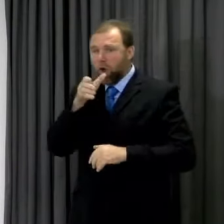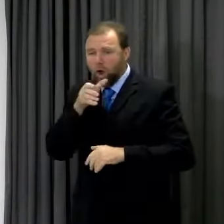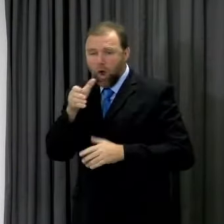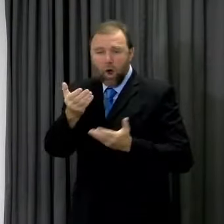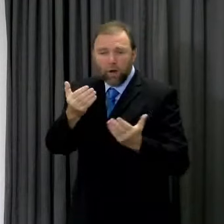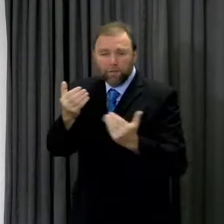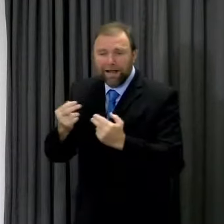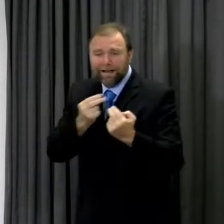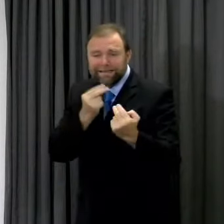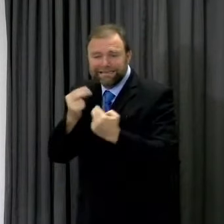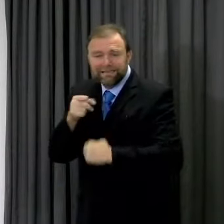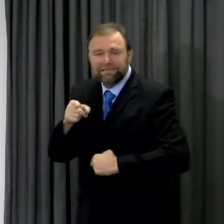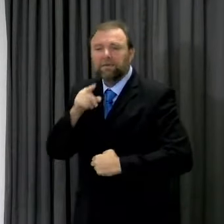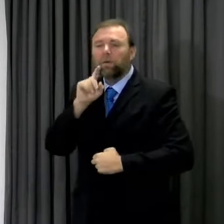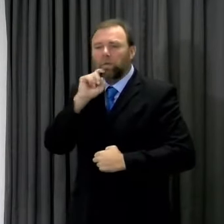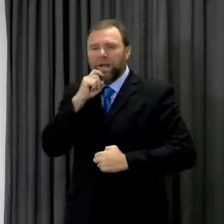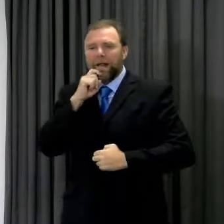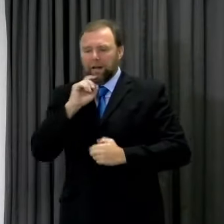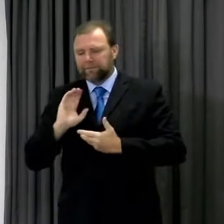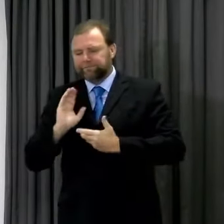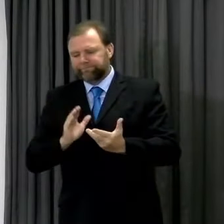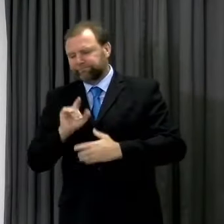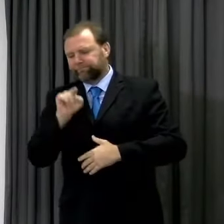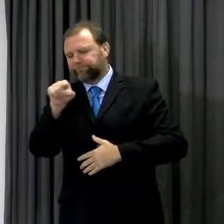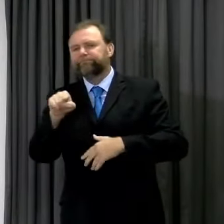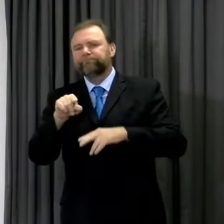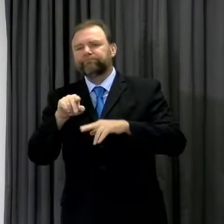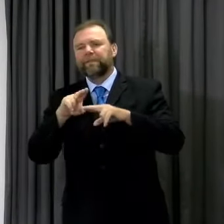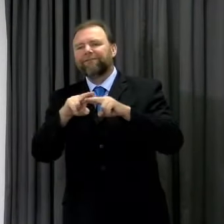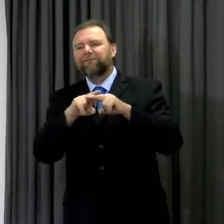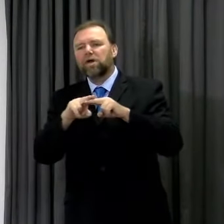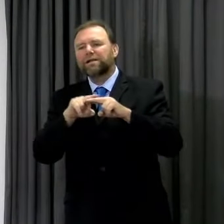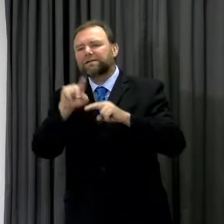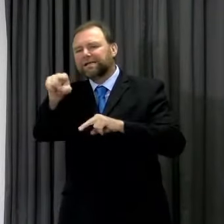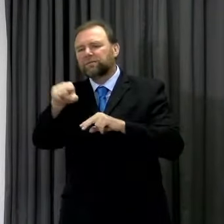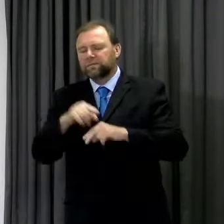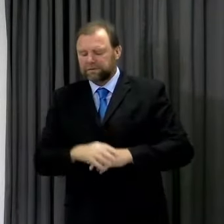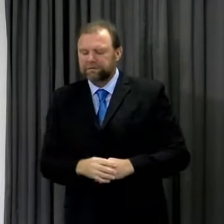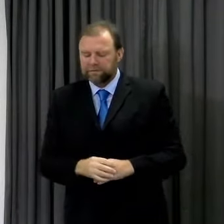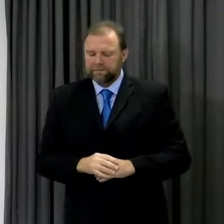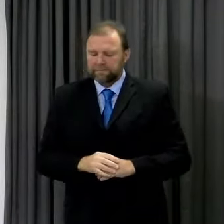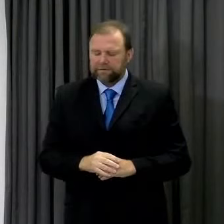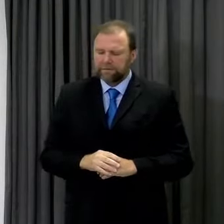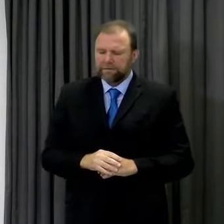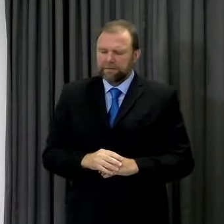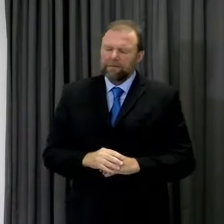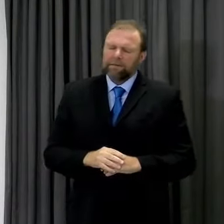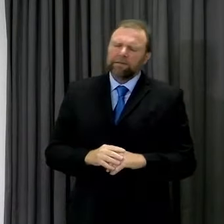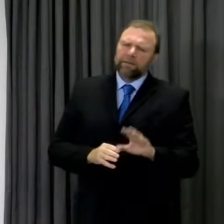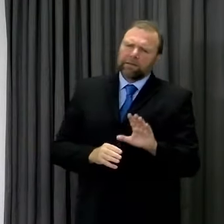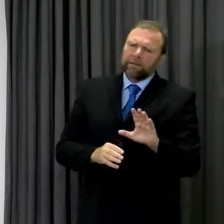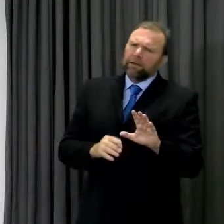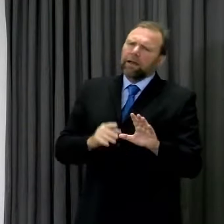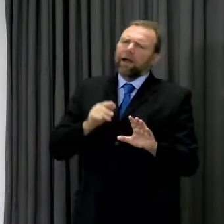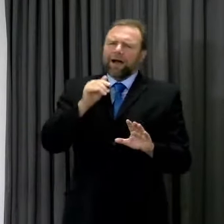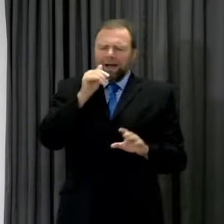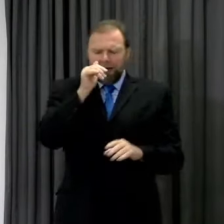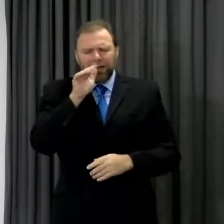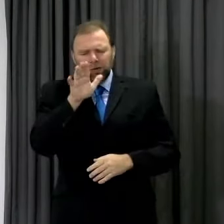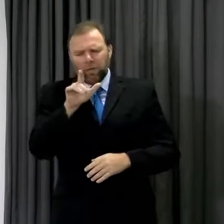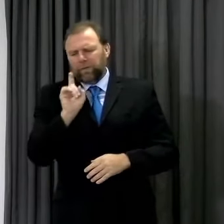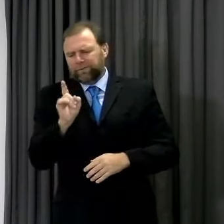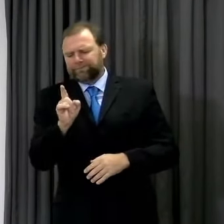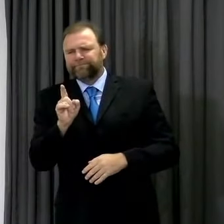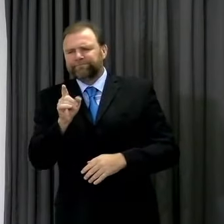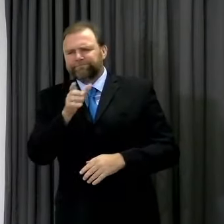which will come into effect on Friday of next week. Now, I know just how hard the sector